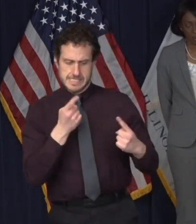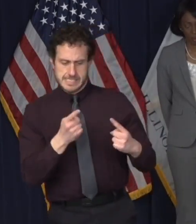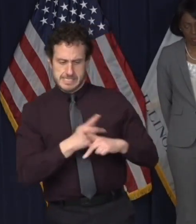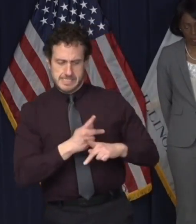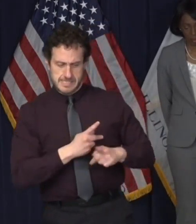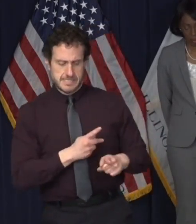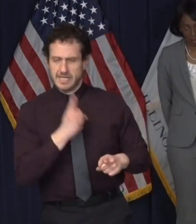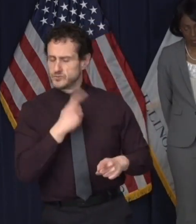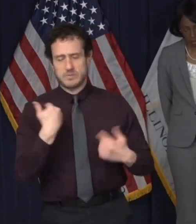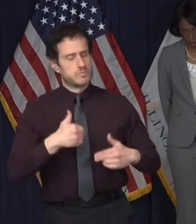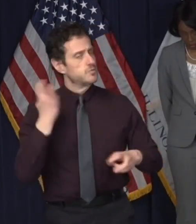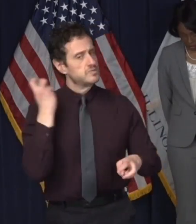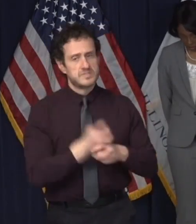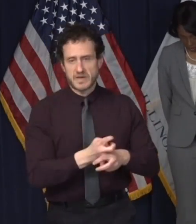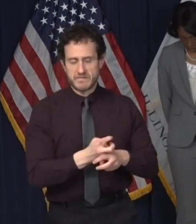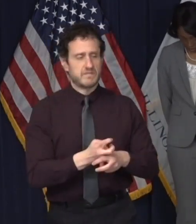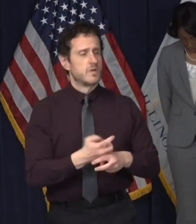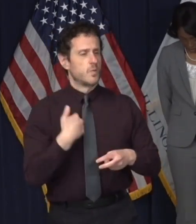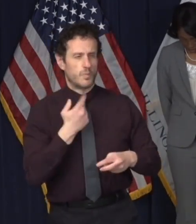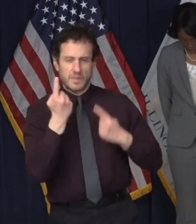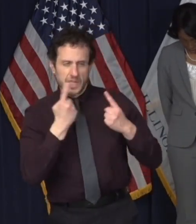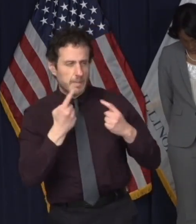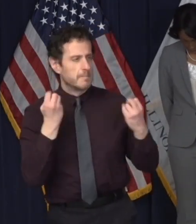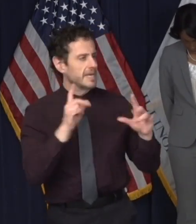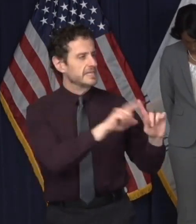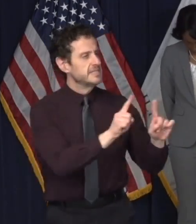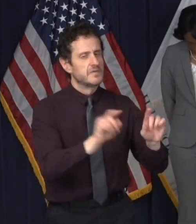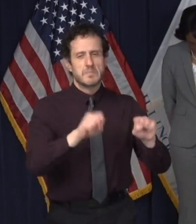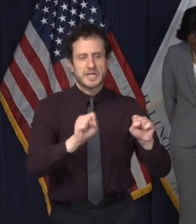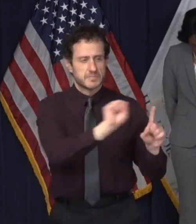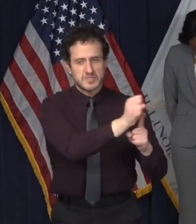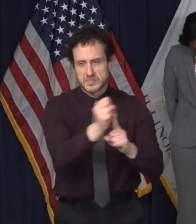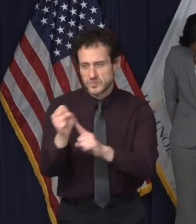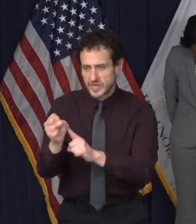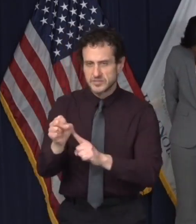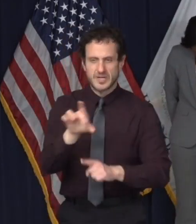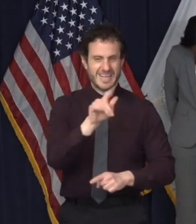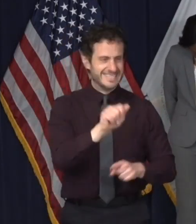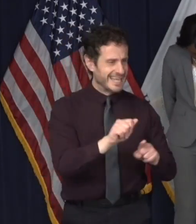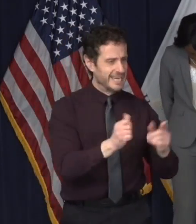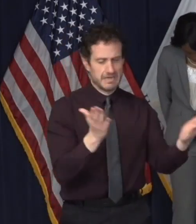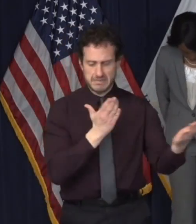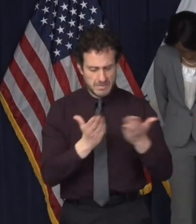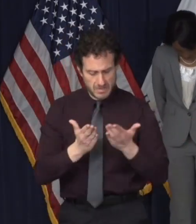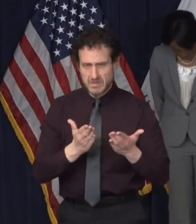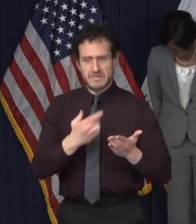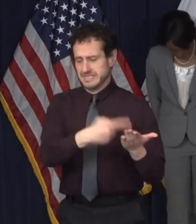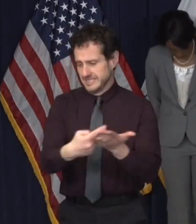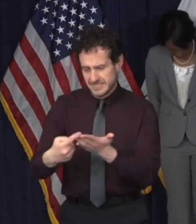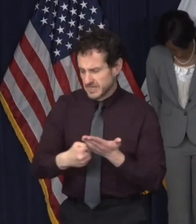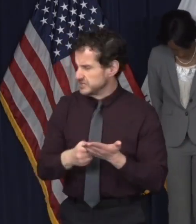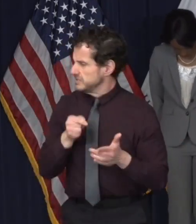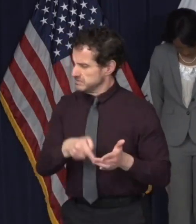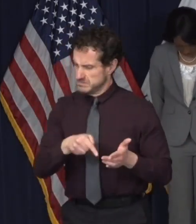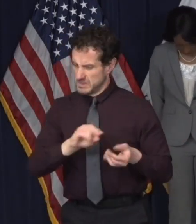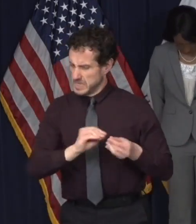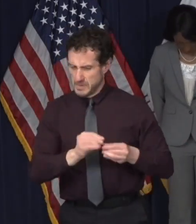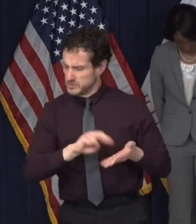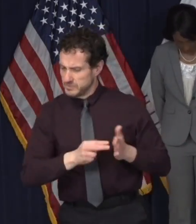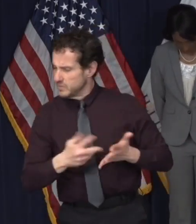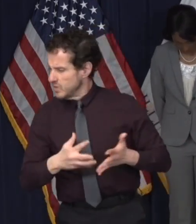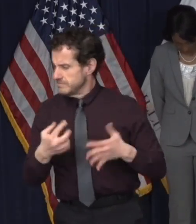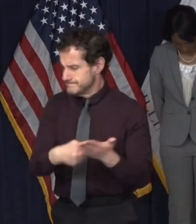many thousands of scenarios, calibrating models to data, and many hours of discussion about the results and their possible errors.